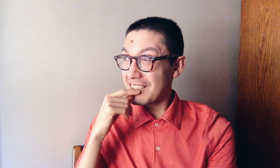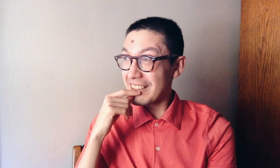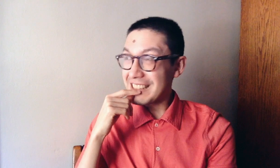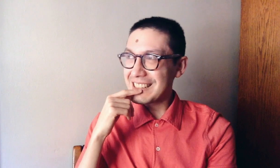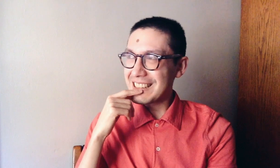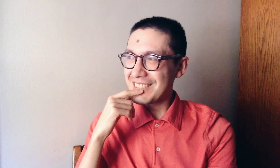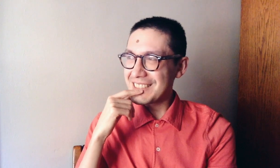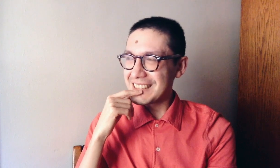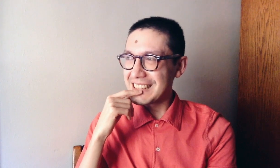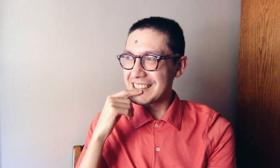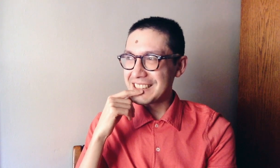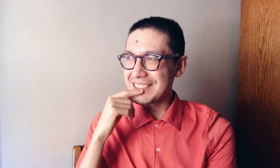greatest coverage last year.